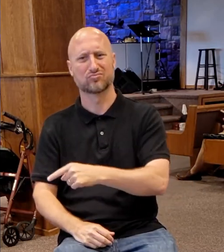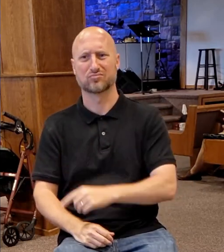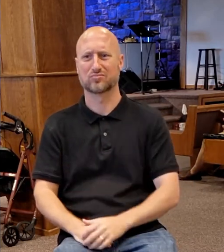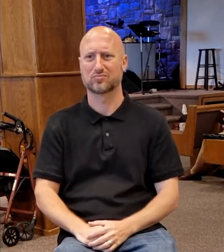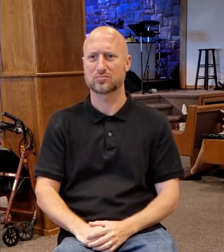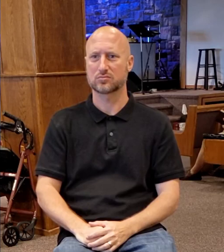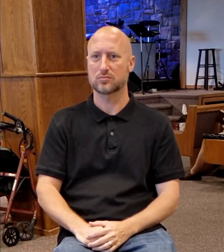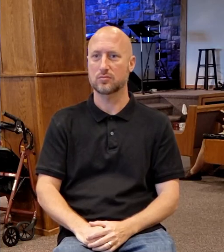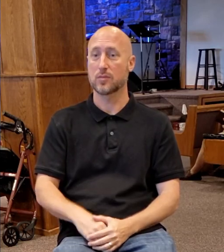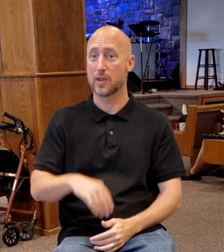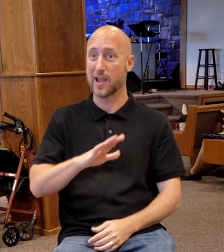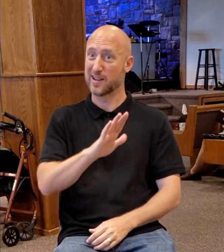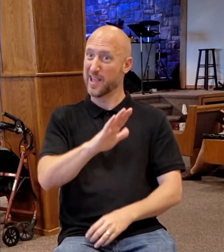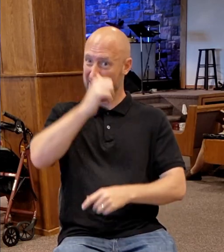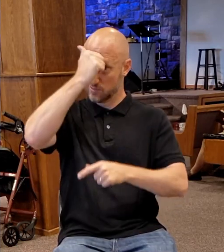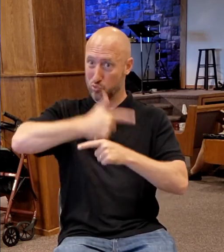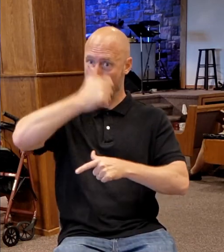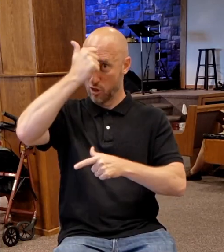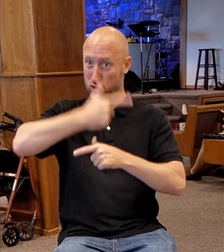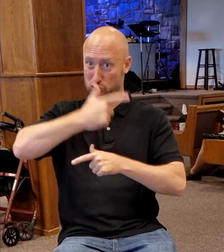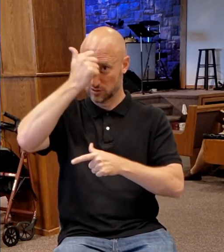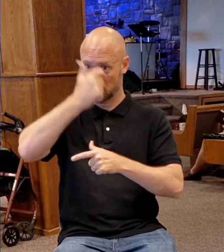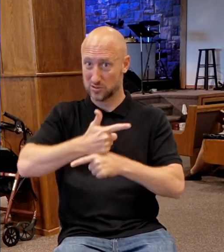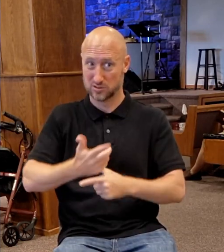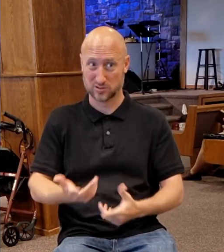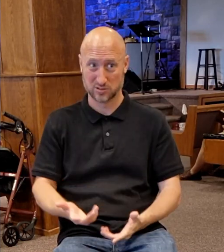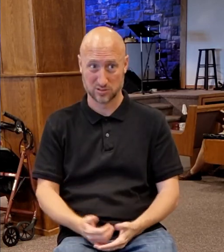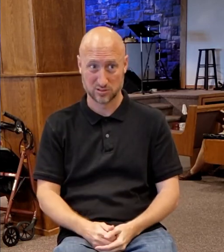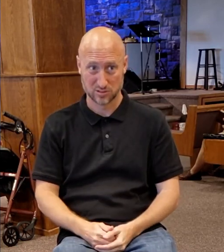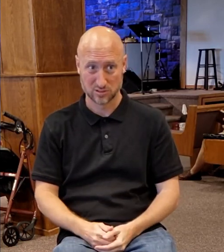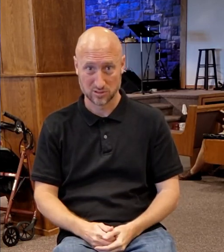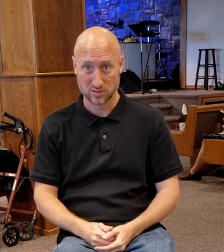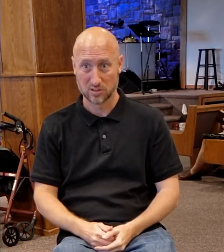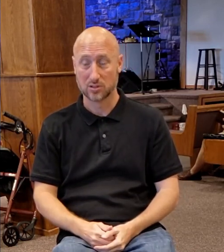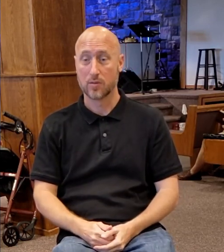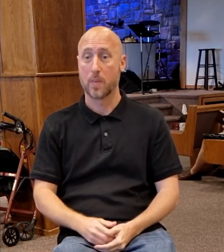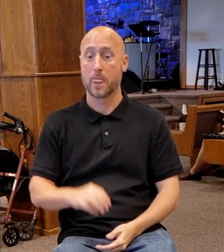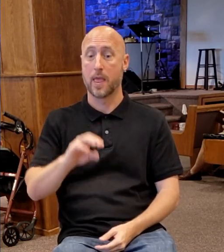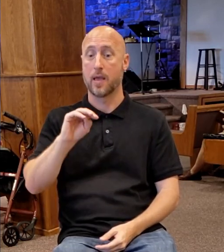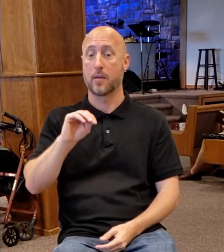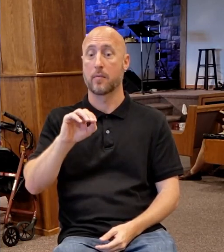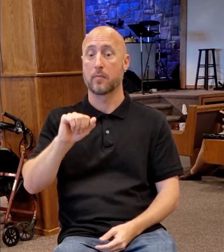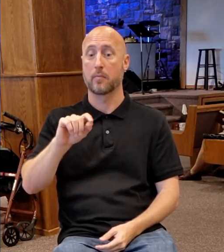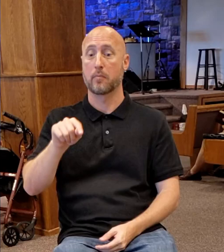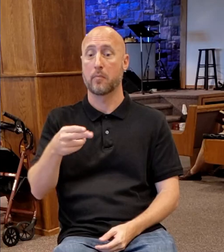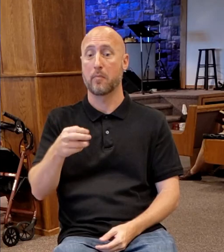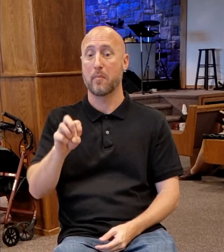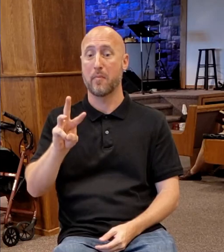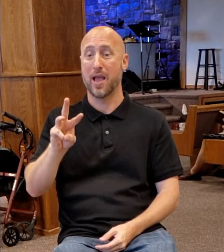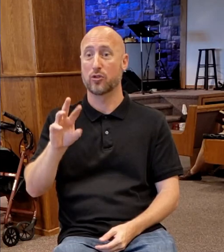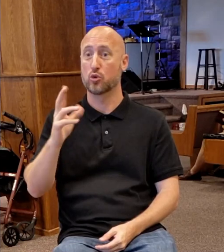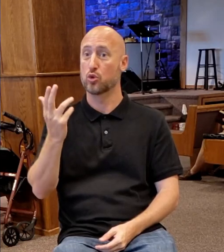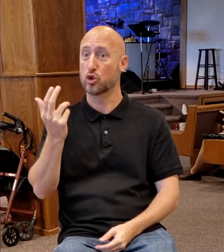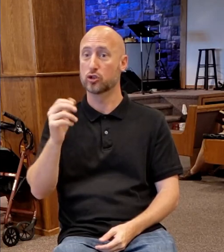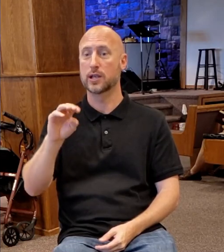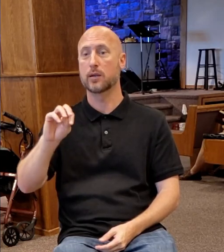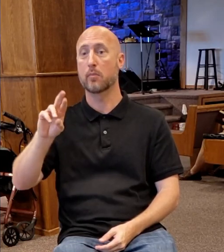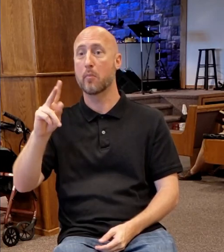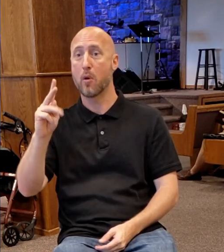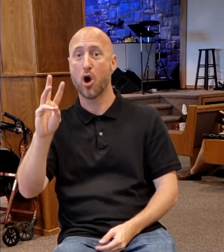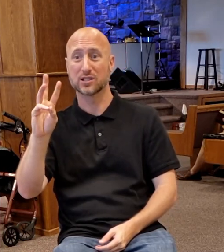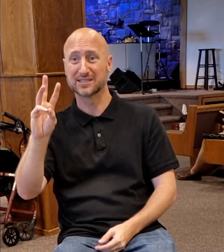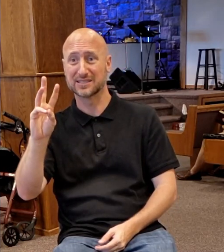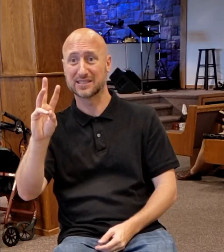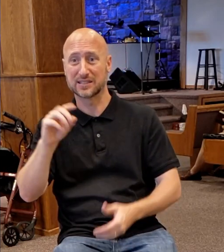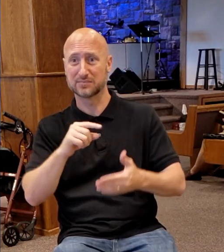brethren here said that. It tells us in Matthew 13, Mark 6, other places. Is not